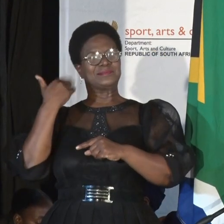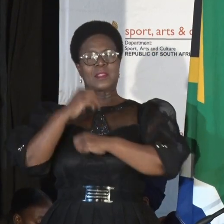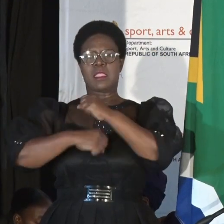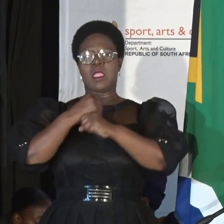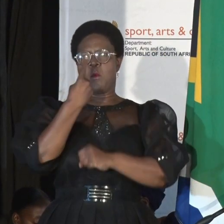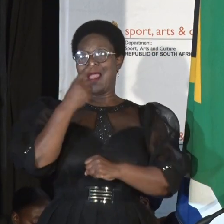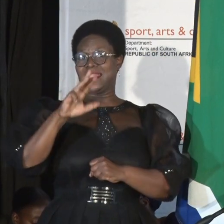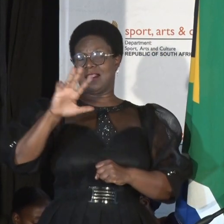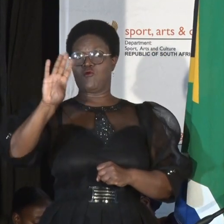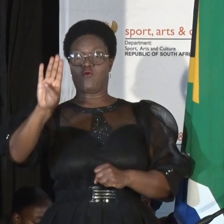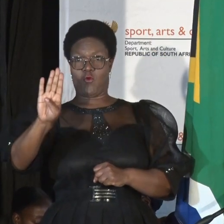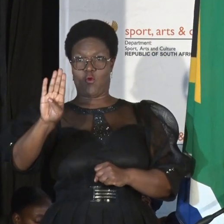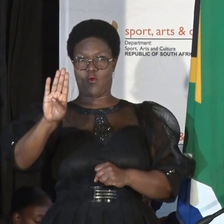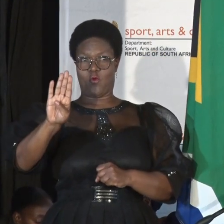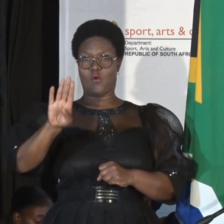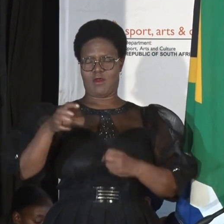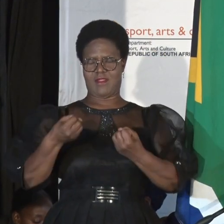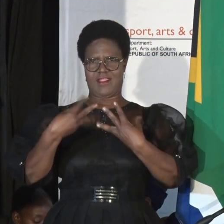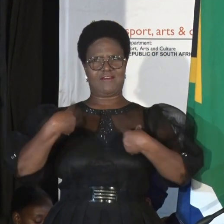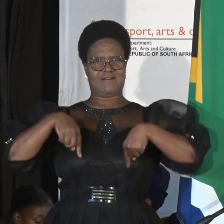provided us.